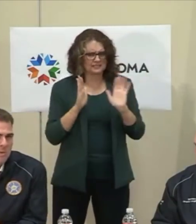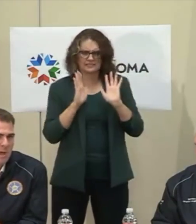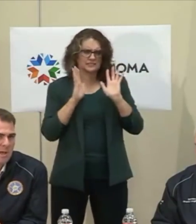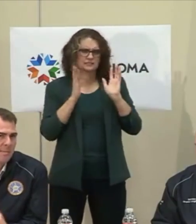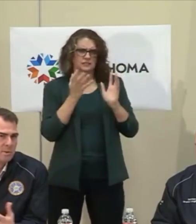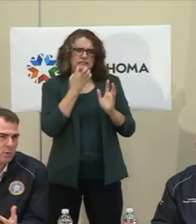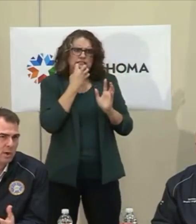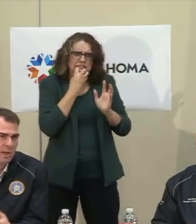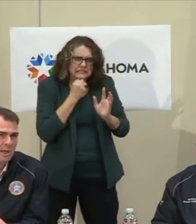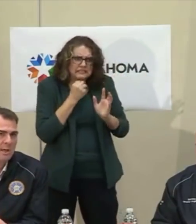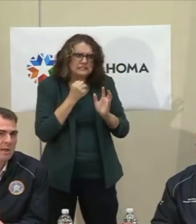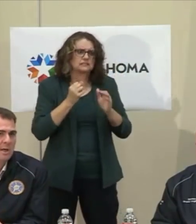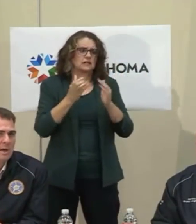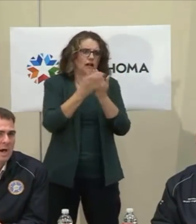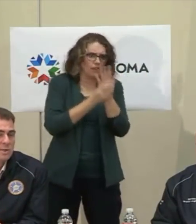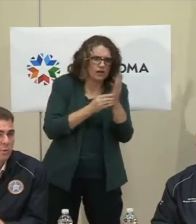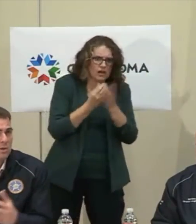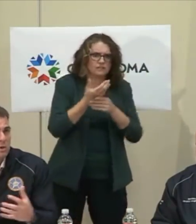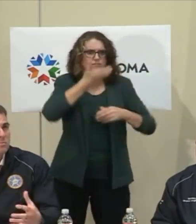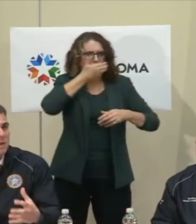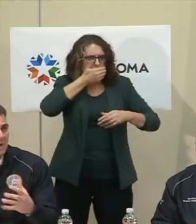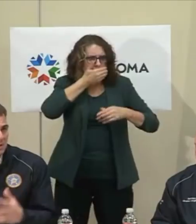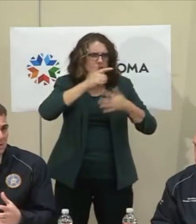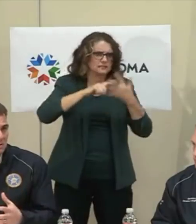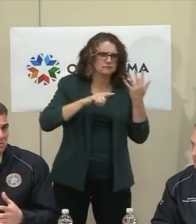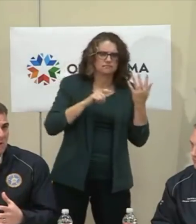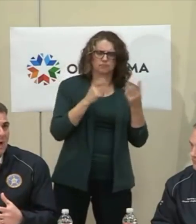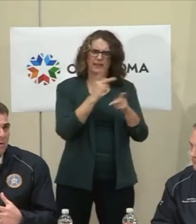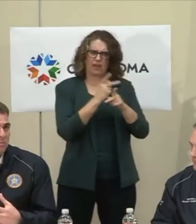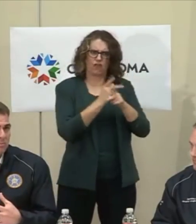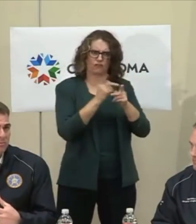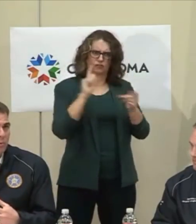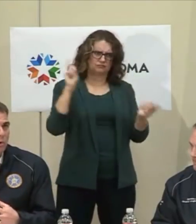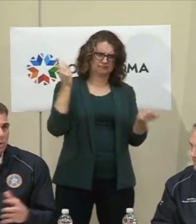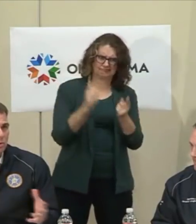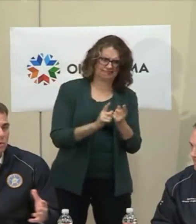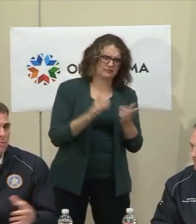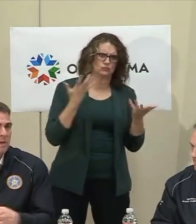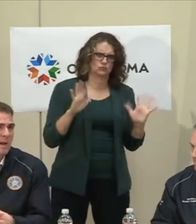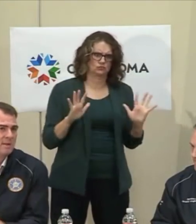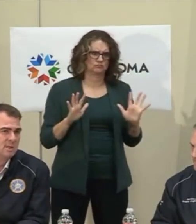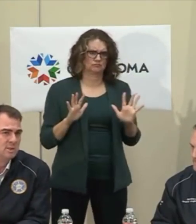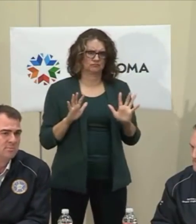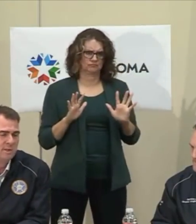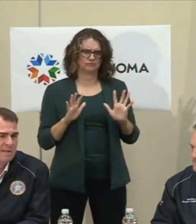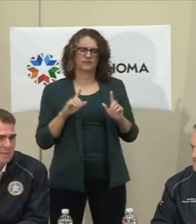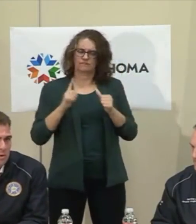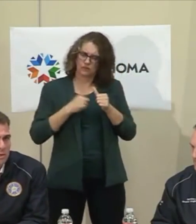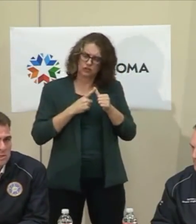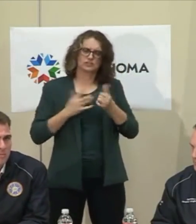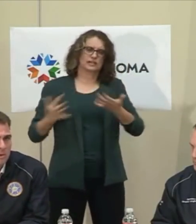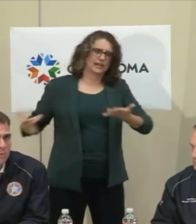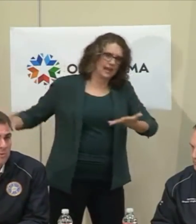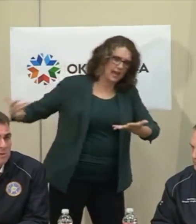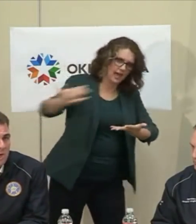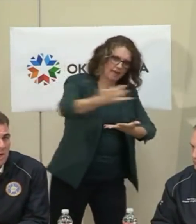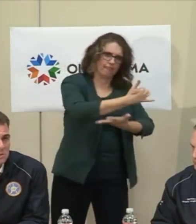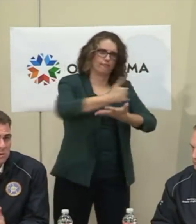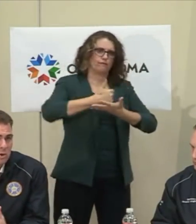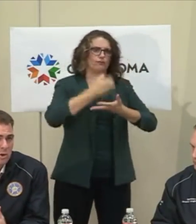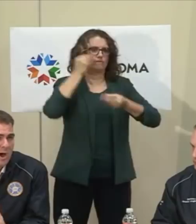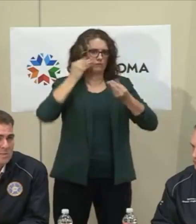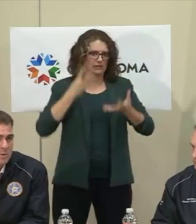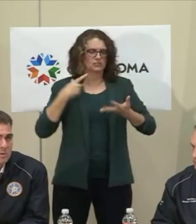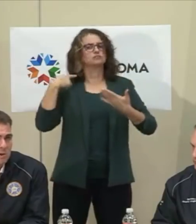we're going to have the spike, how much we're going to need. So there's some data to gather before you make that decision, but that's certainly something that we've